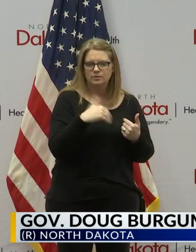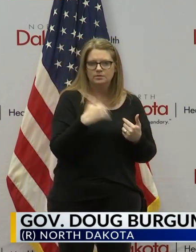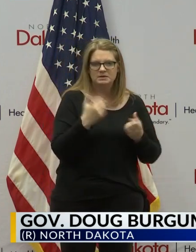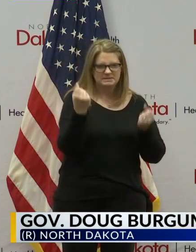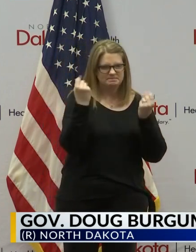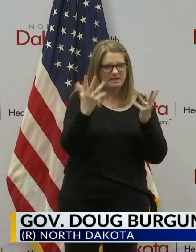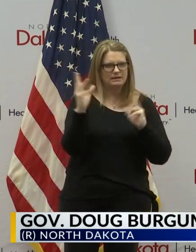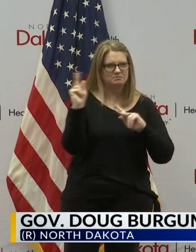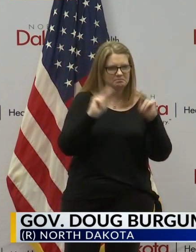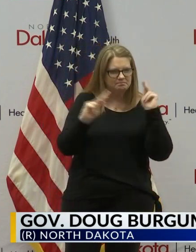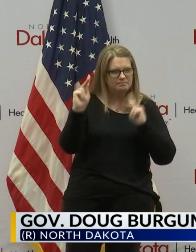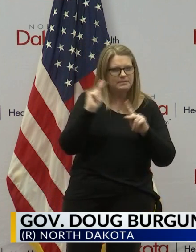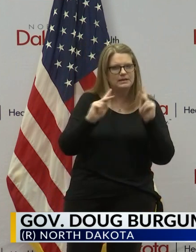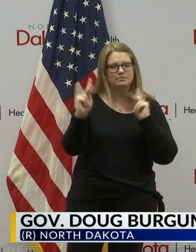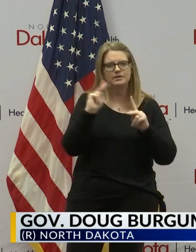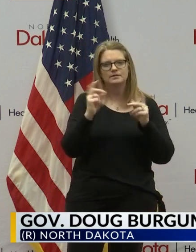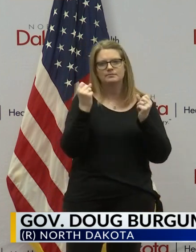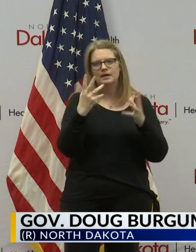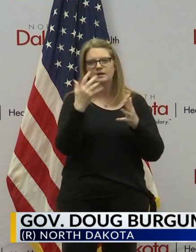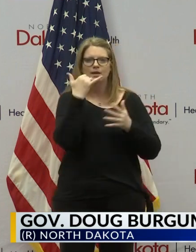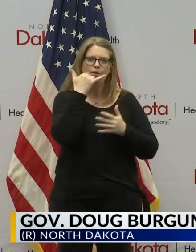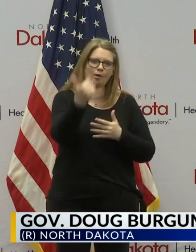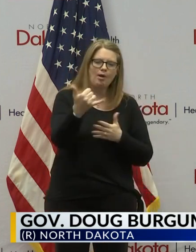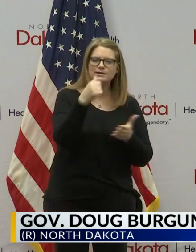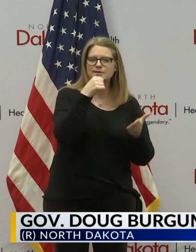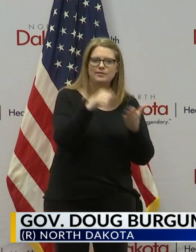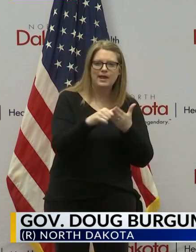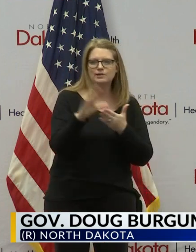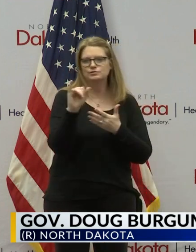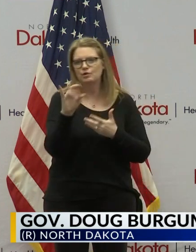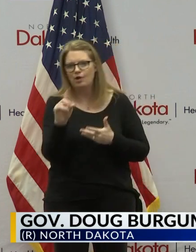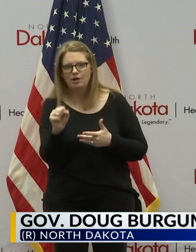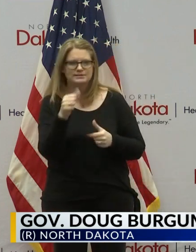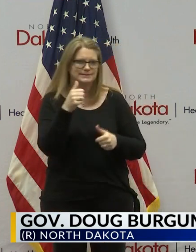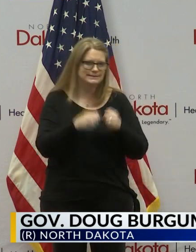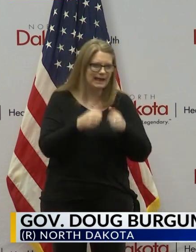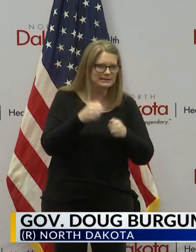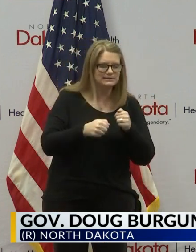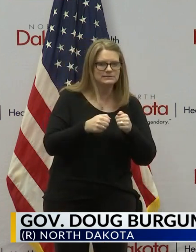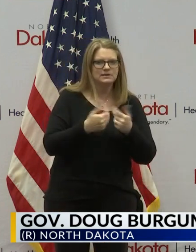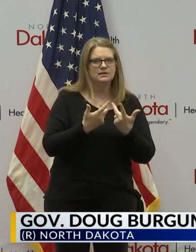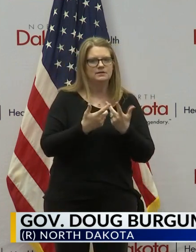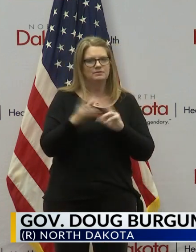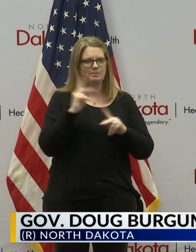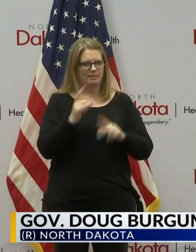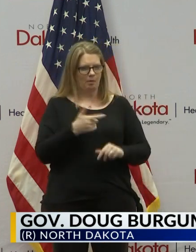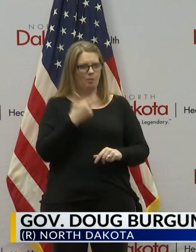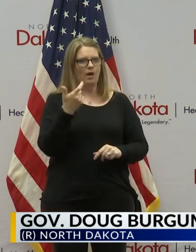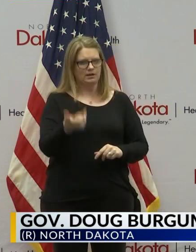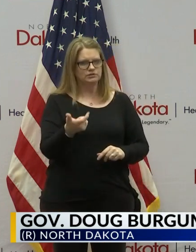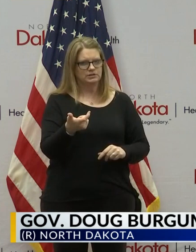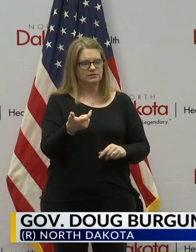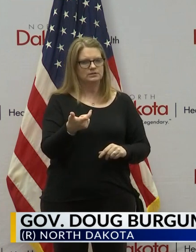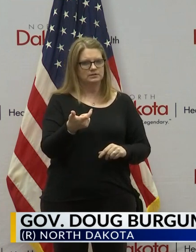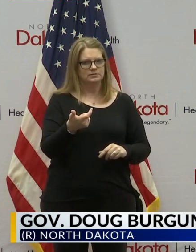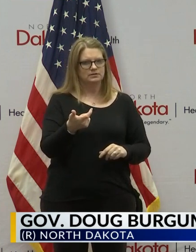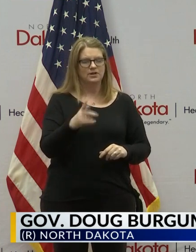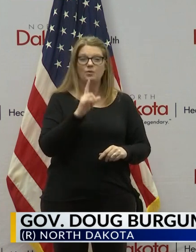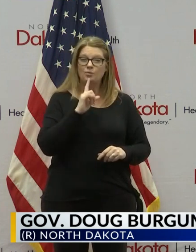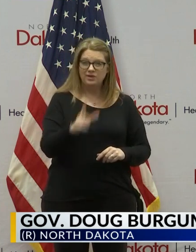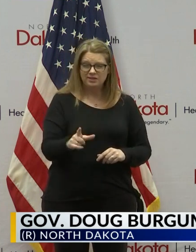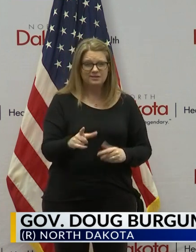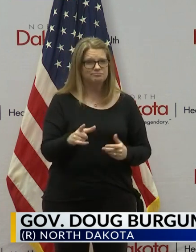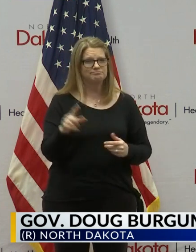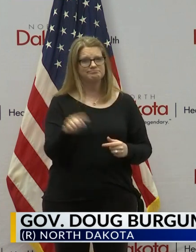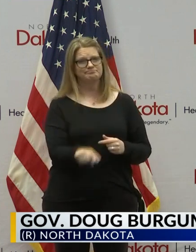folks get a lot of notes cards letters calls texts from folks that are watching and I just want to say thank